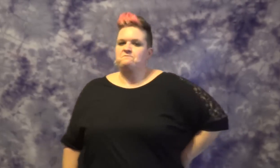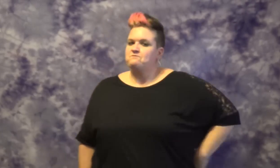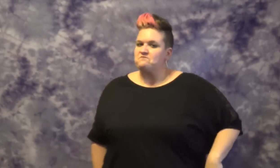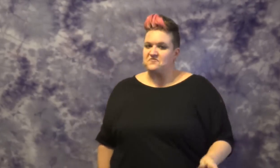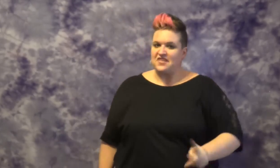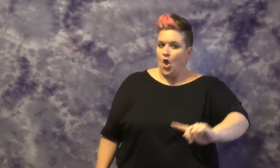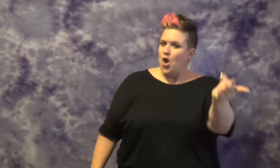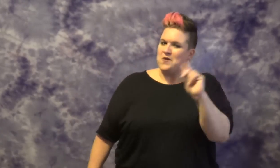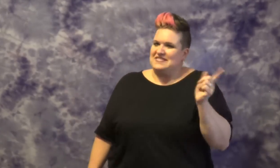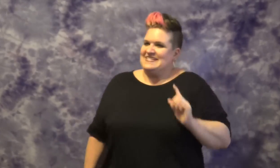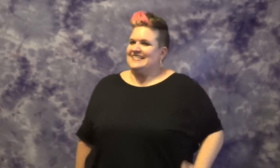Woowh!